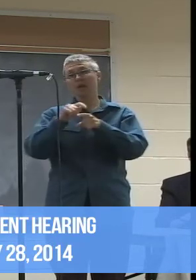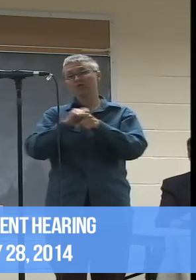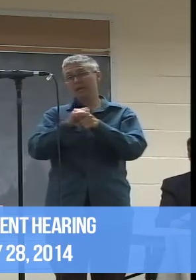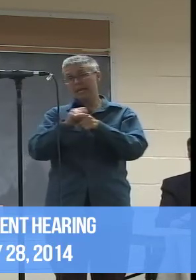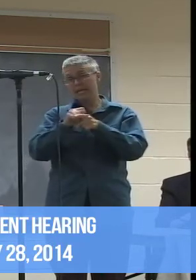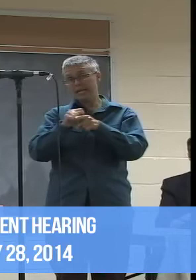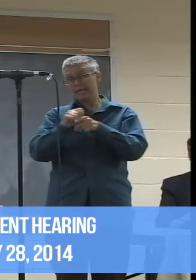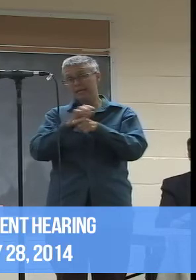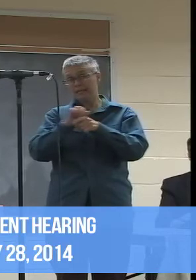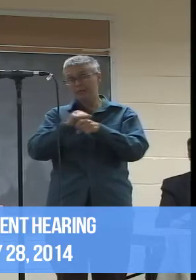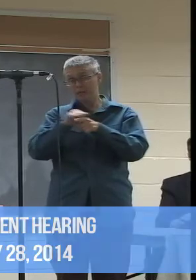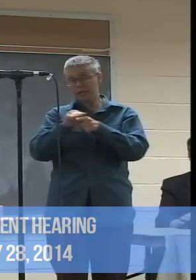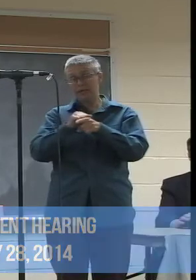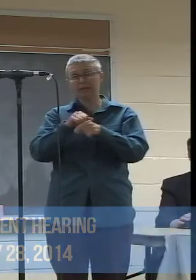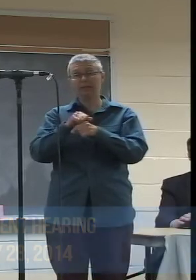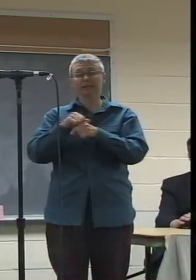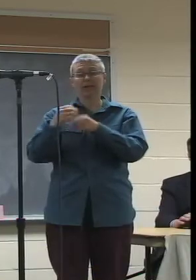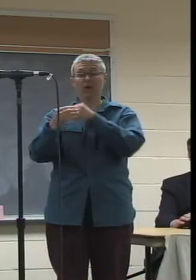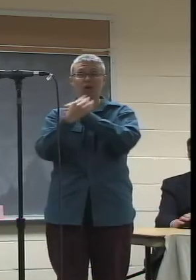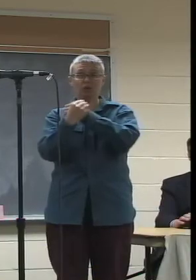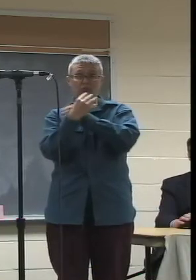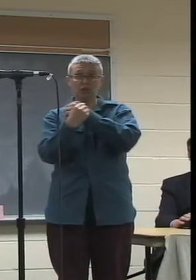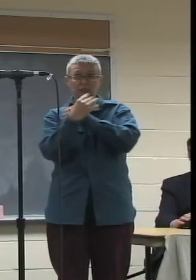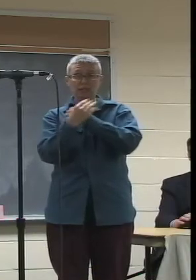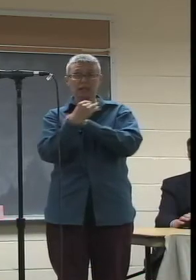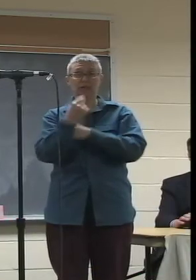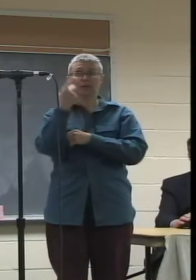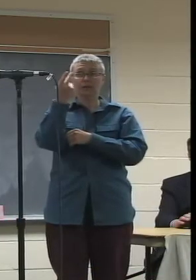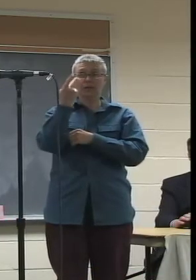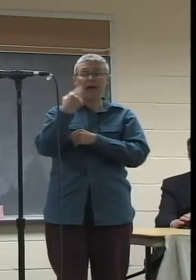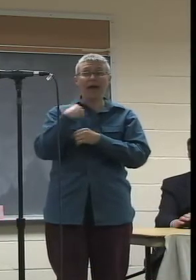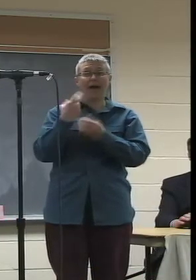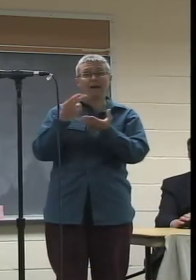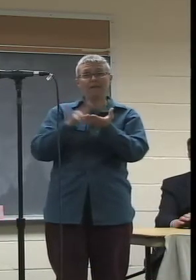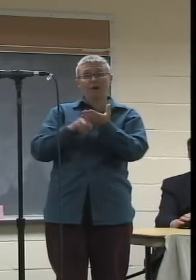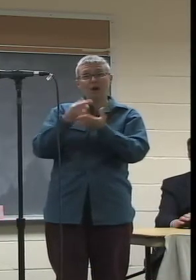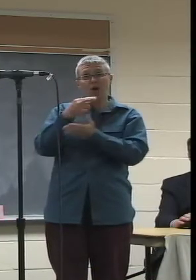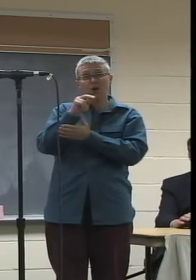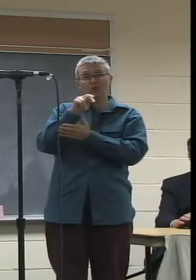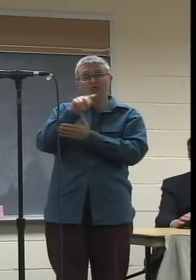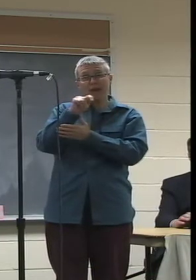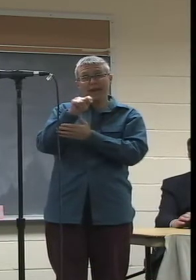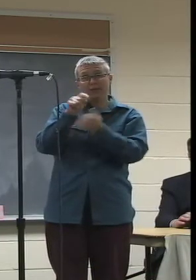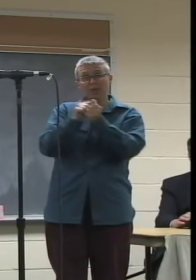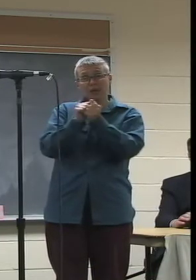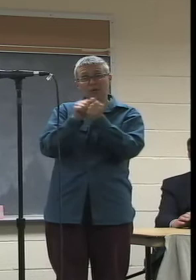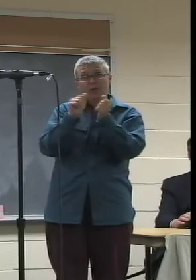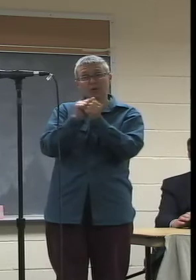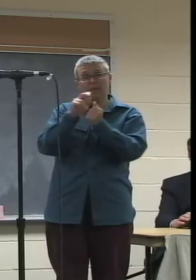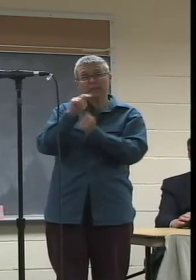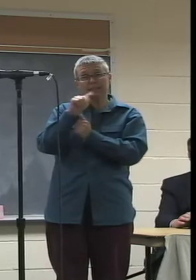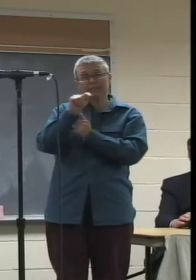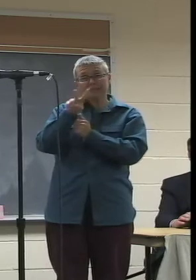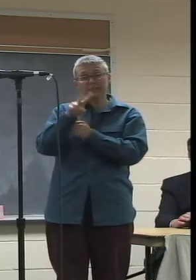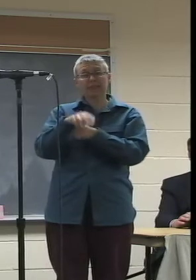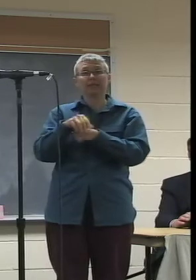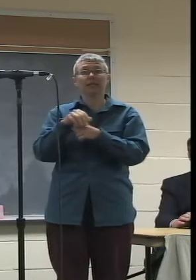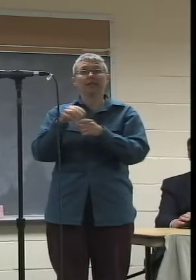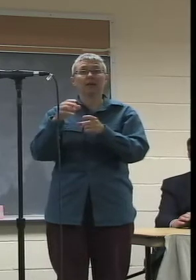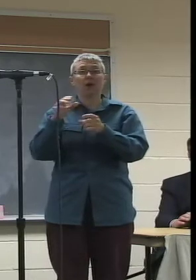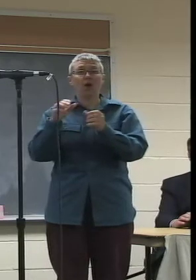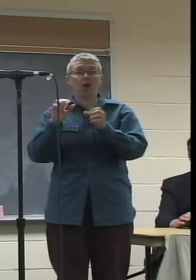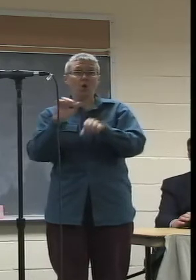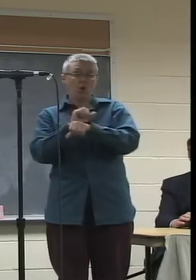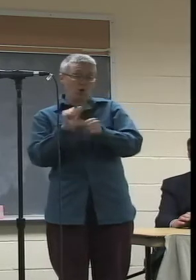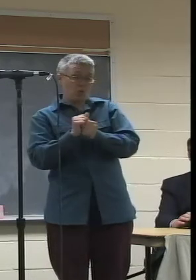we've done a collaborative grant with NCTV staff for youth. We actually have one of our board members and one of our staff have gotten involved. And they all